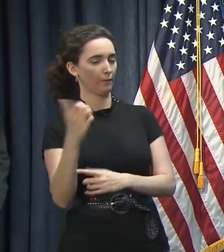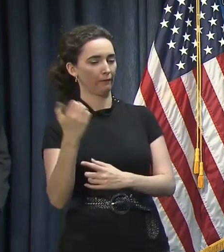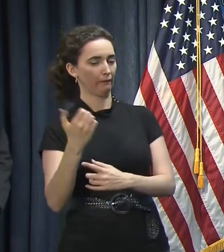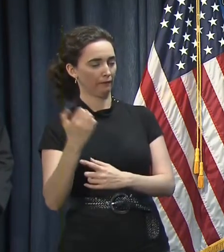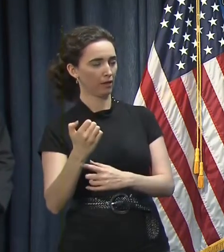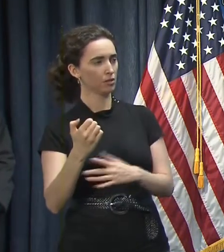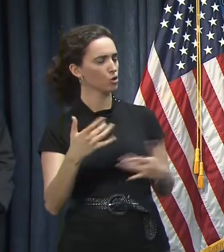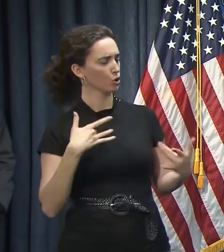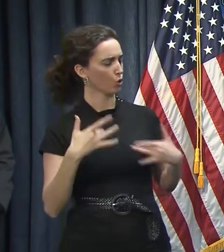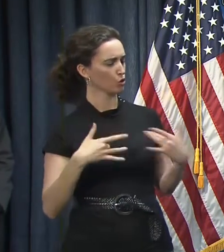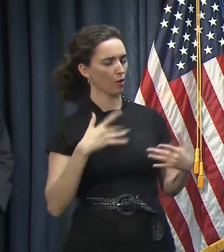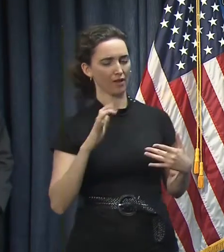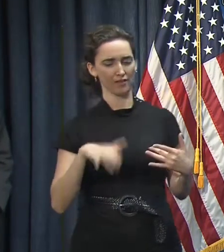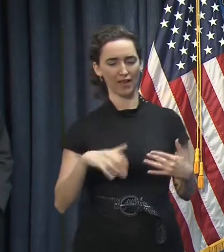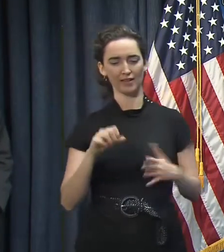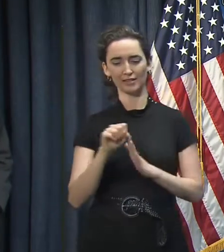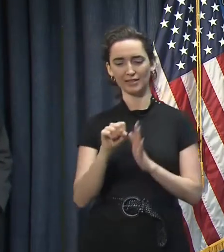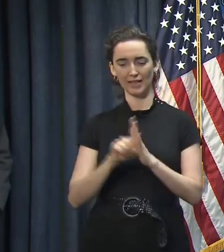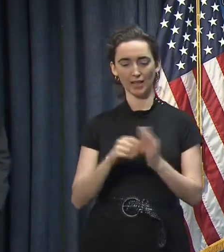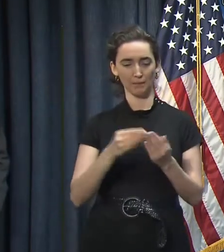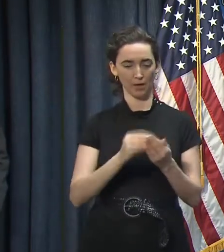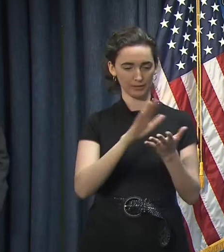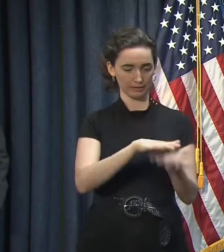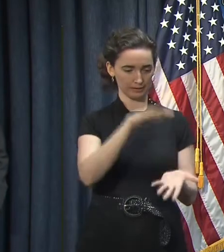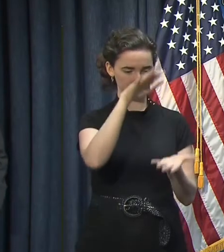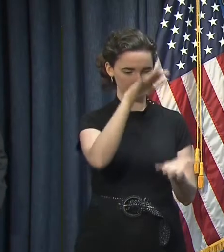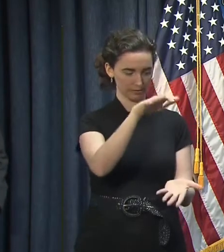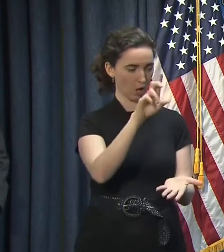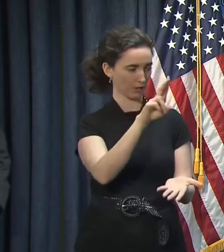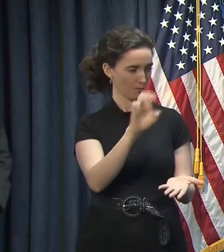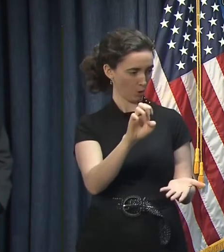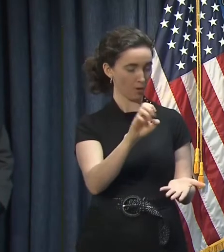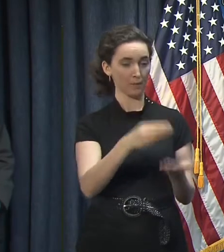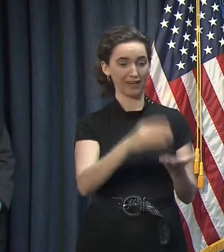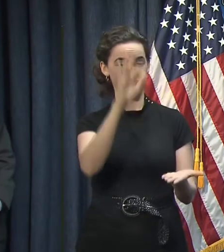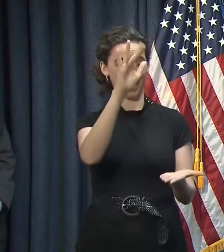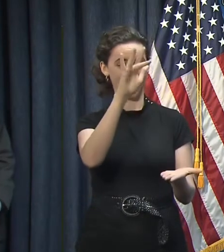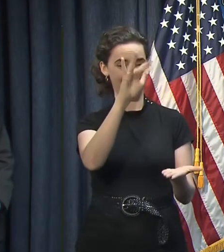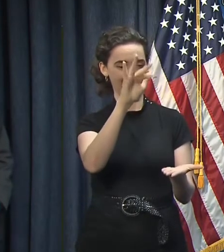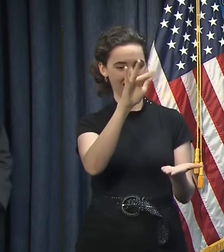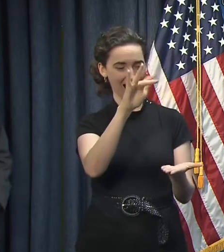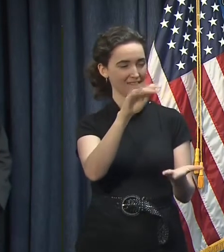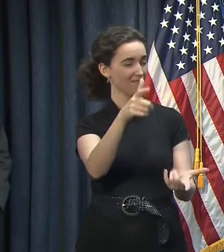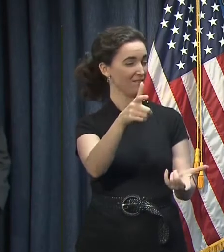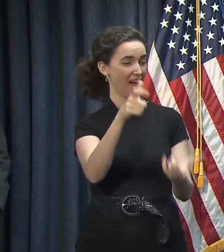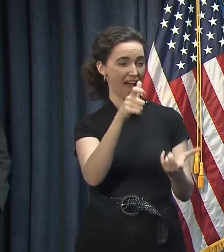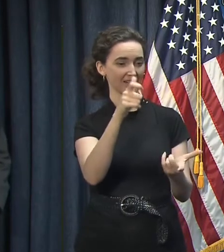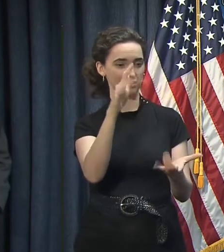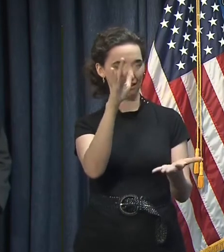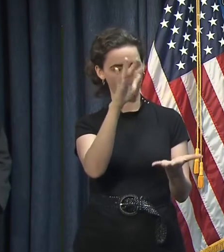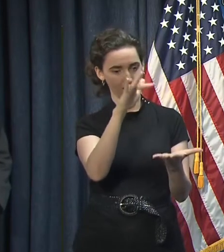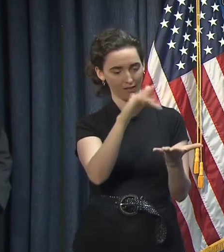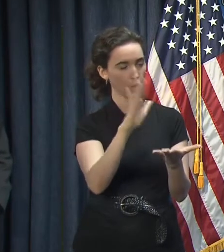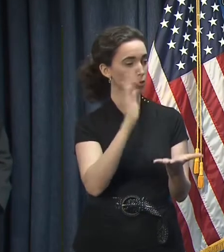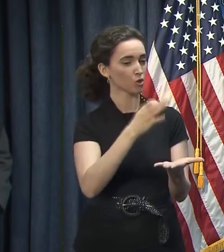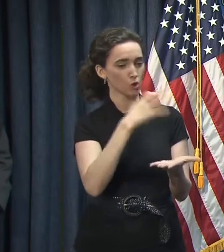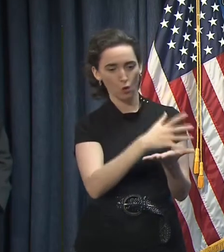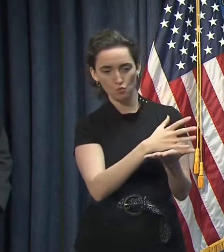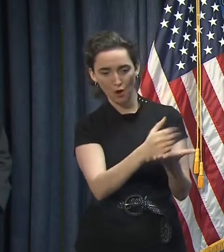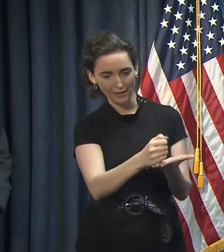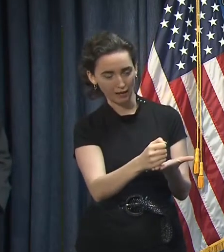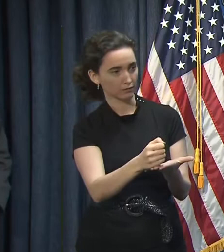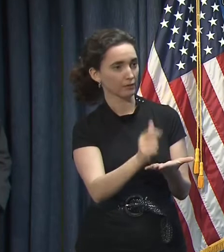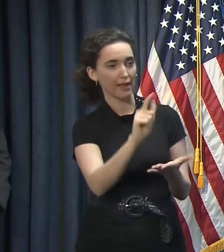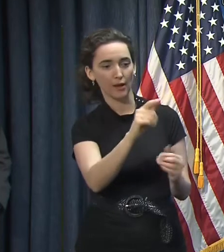depleting its unemployment trust fund at a rate that is going to make it either run out or problematic to